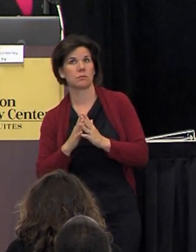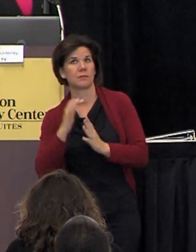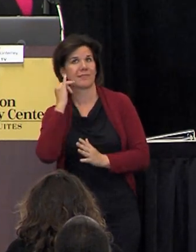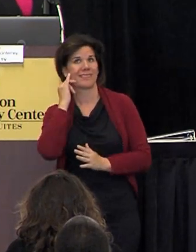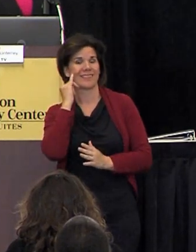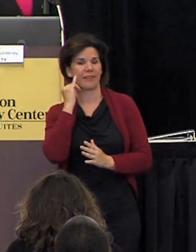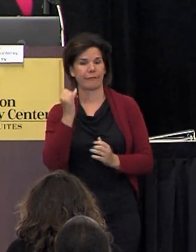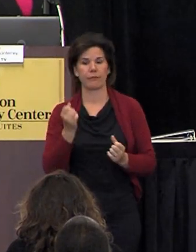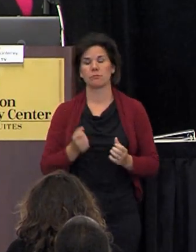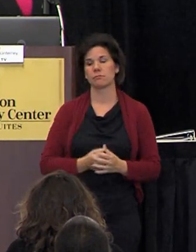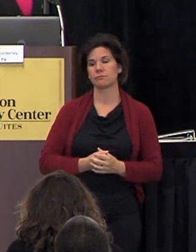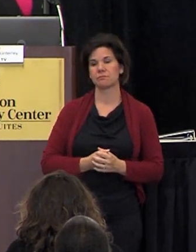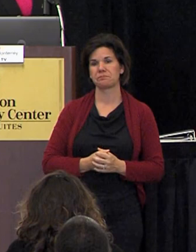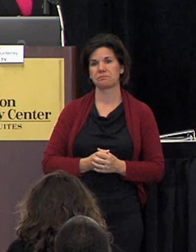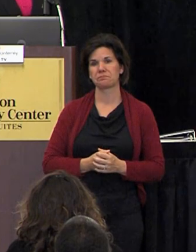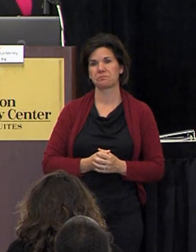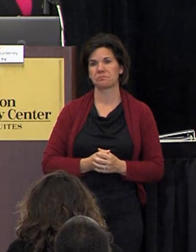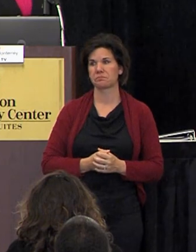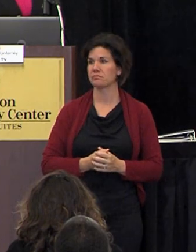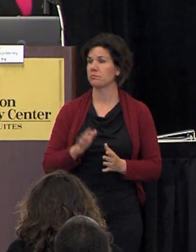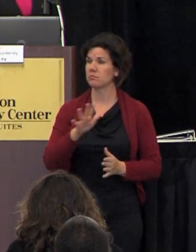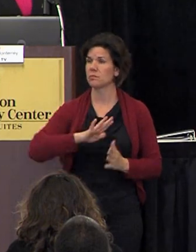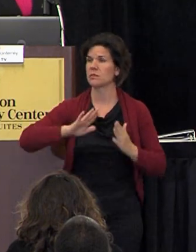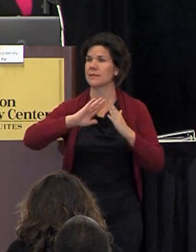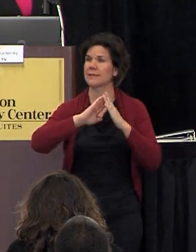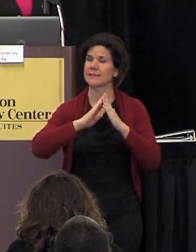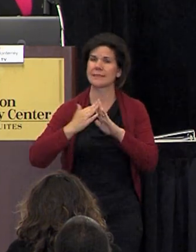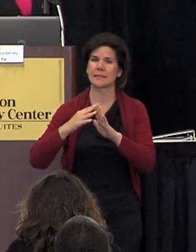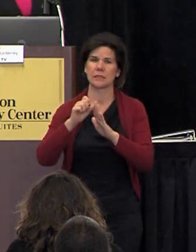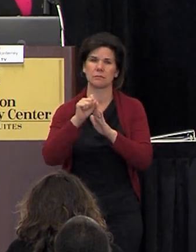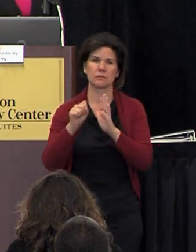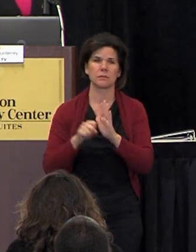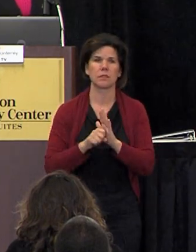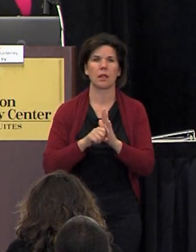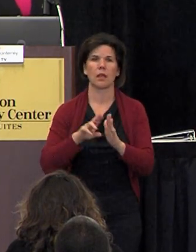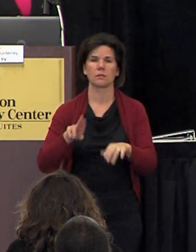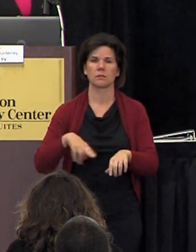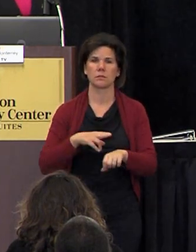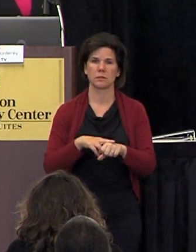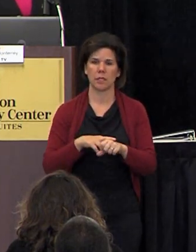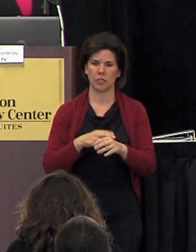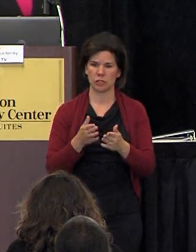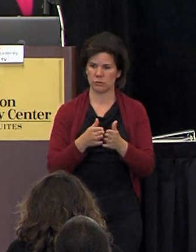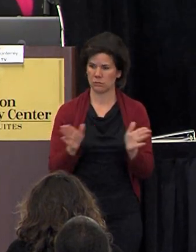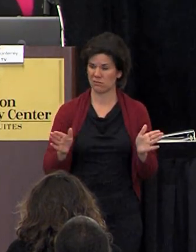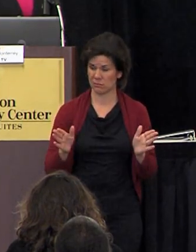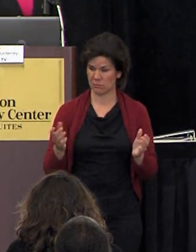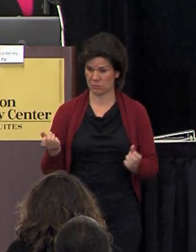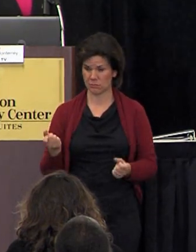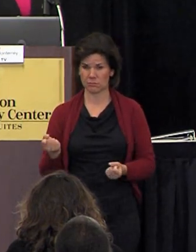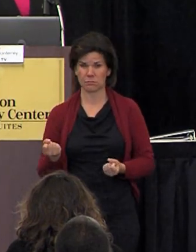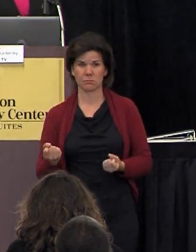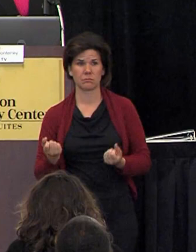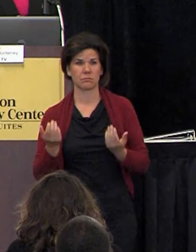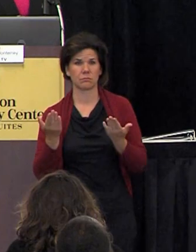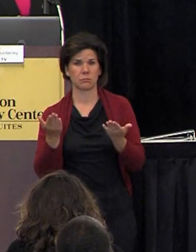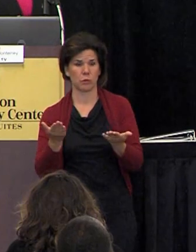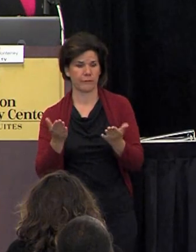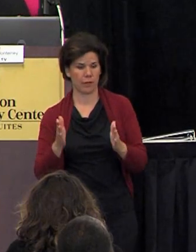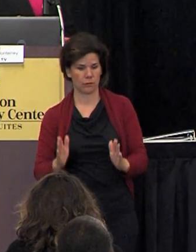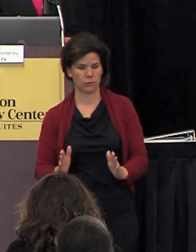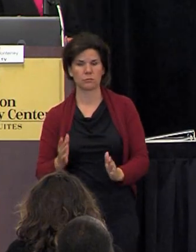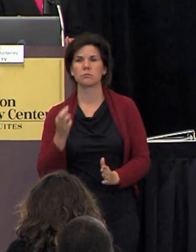the providers citywide statewide nationwide realized that they should make their